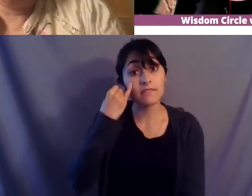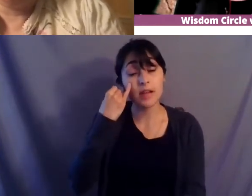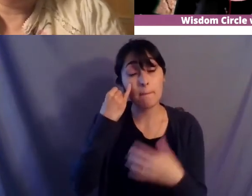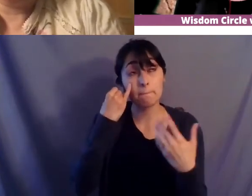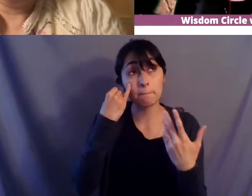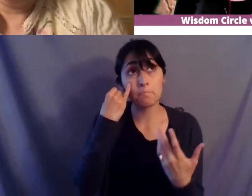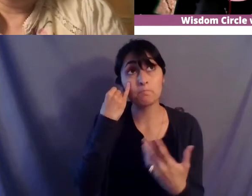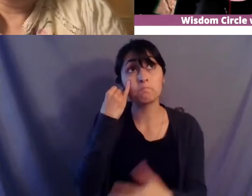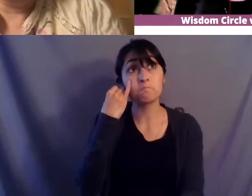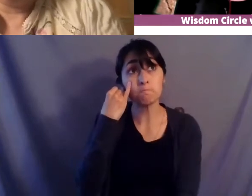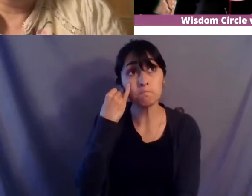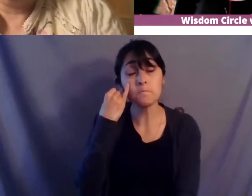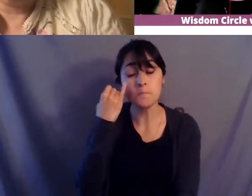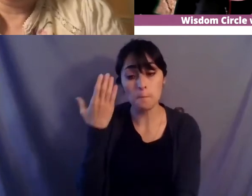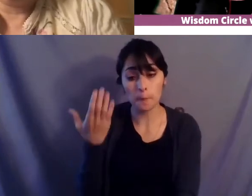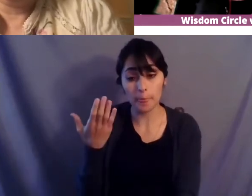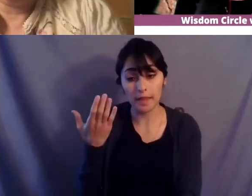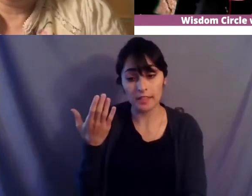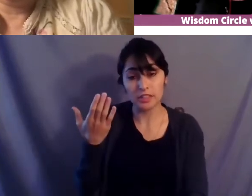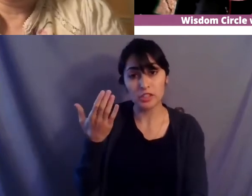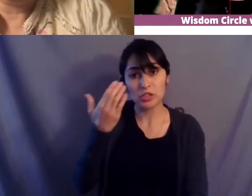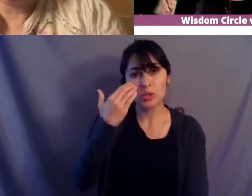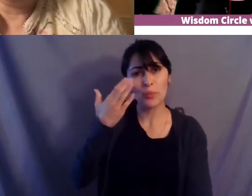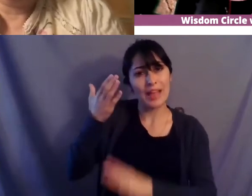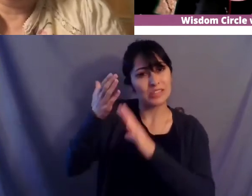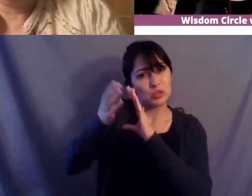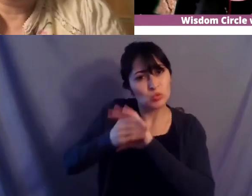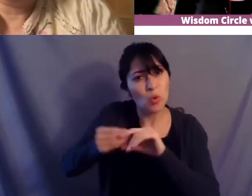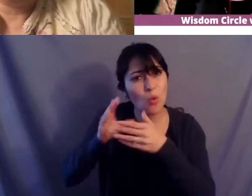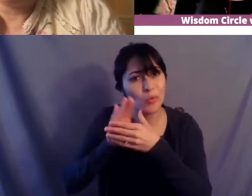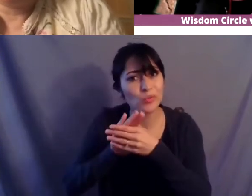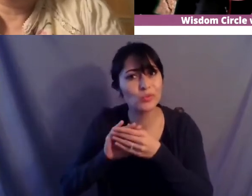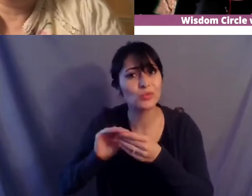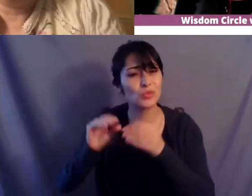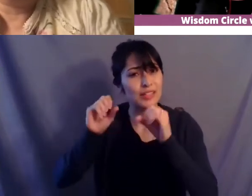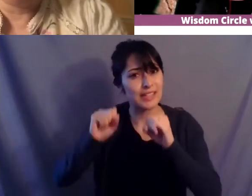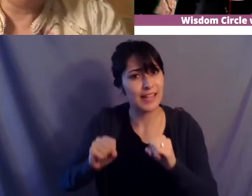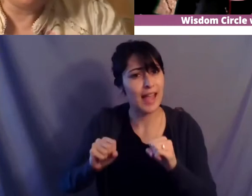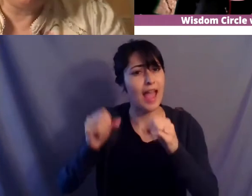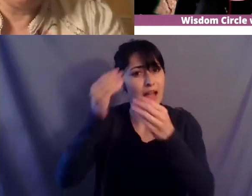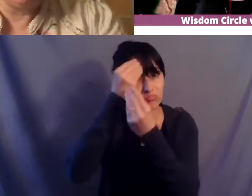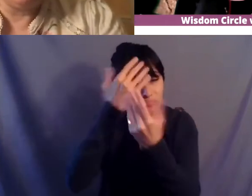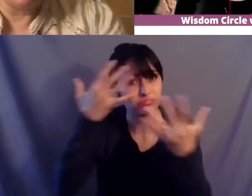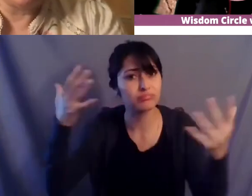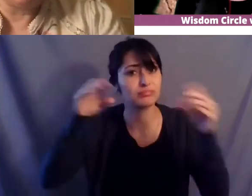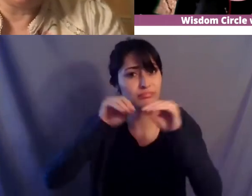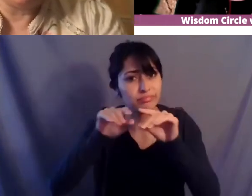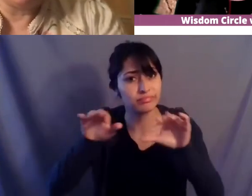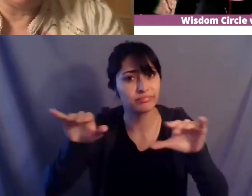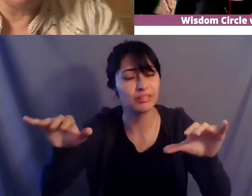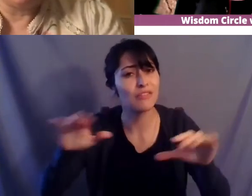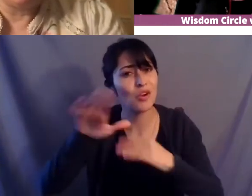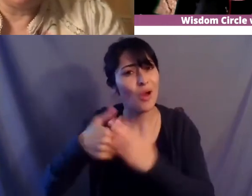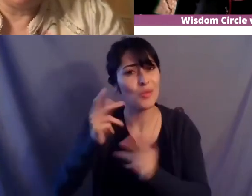um to be able to transmit those stories and tell it the best that i can um for all the people who couldn't make it to